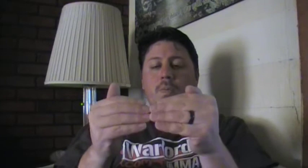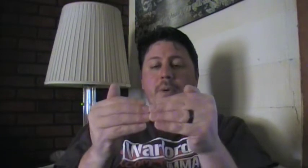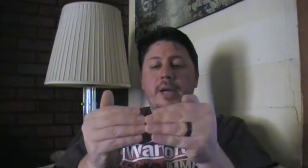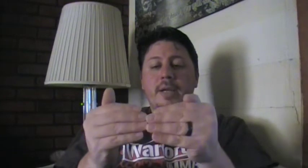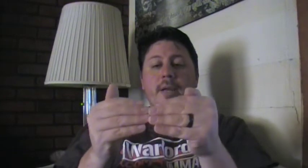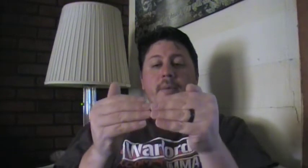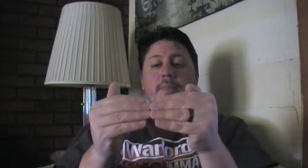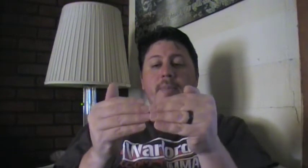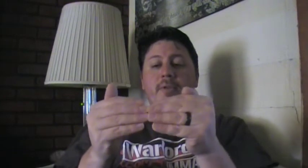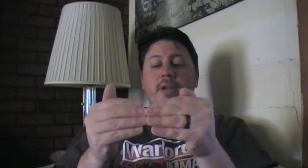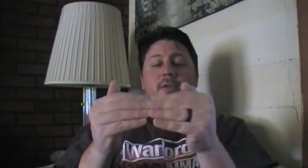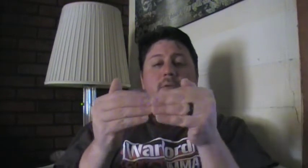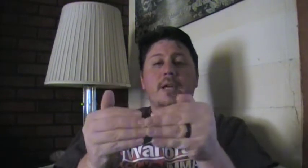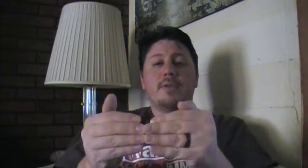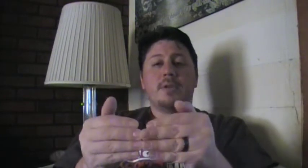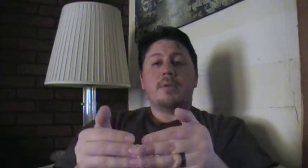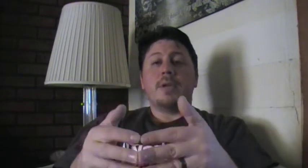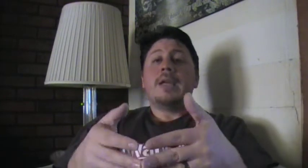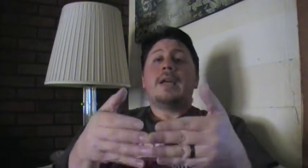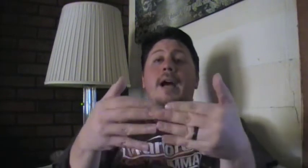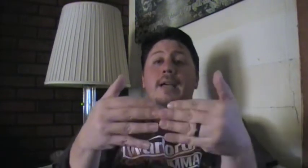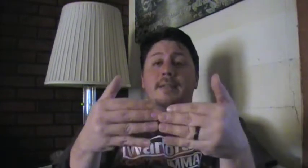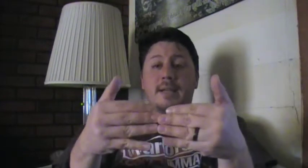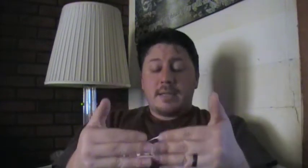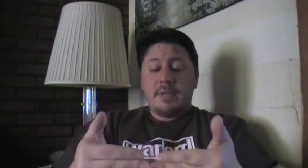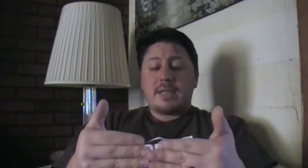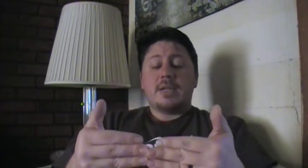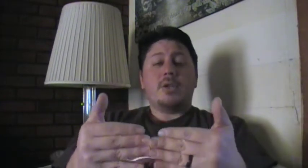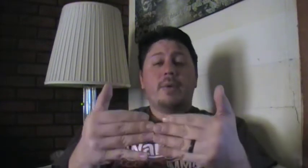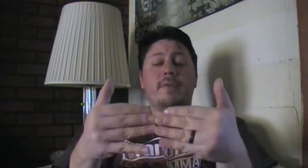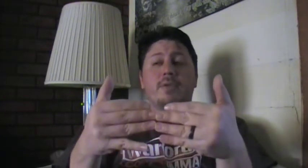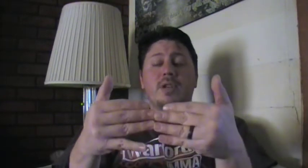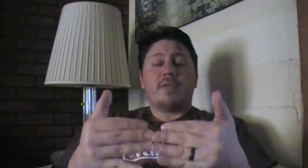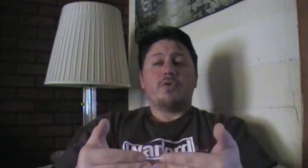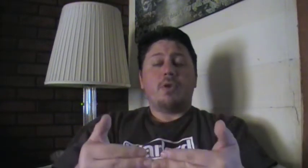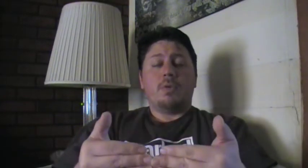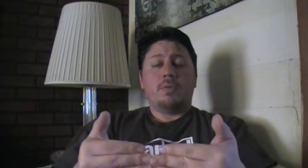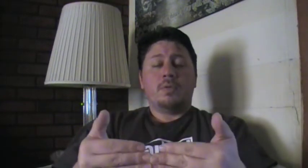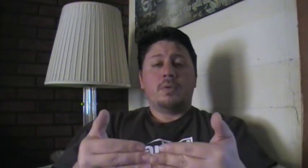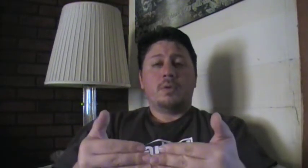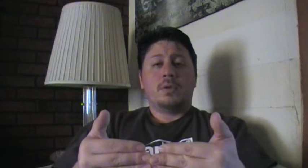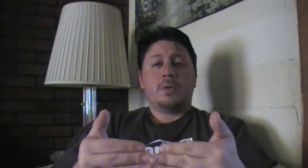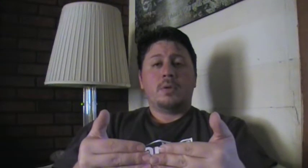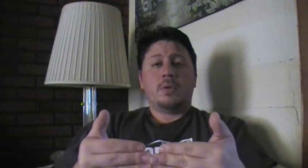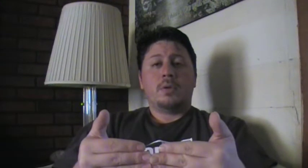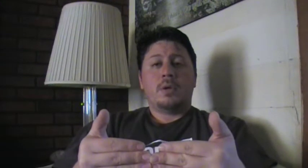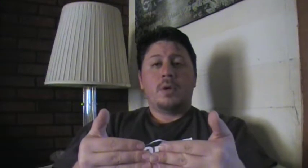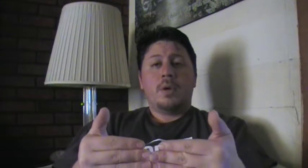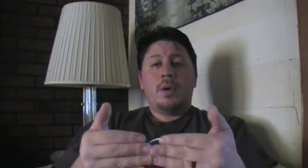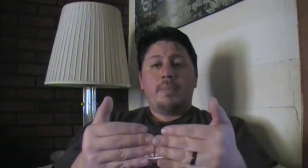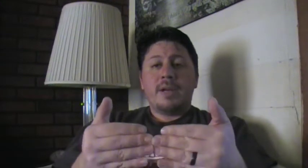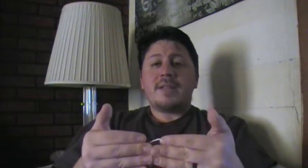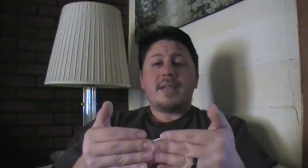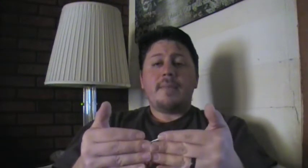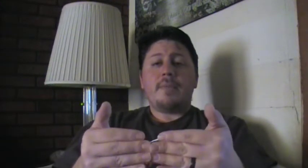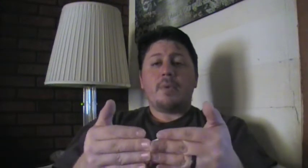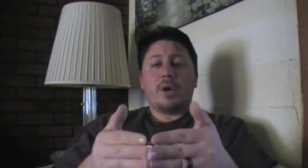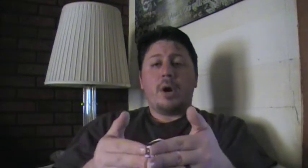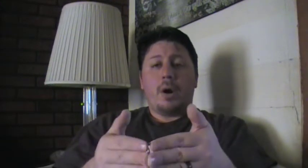But people are saying they're too dangerous to do it. That to me says you have no self-control. But in the same regard,